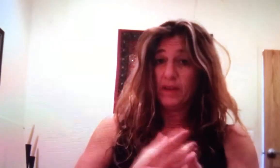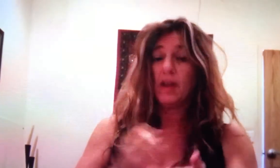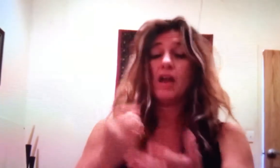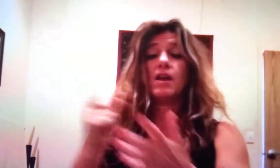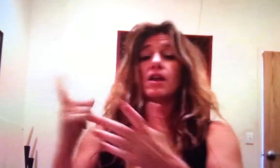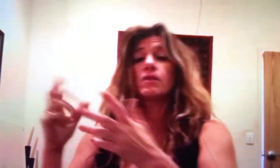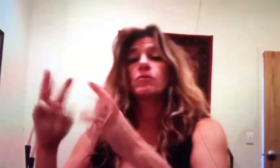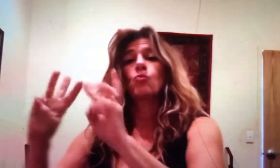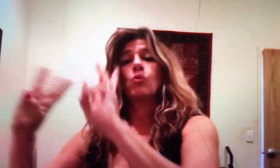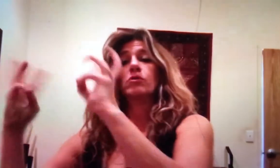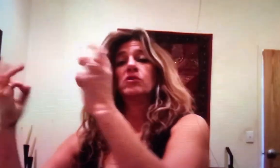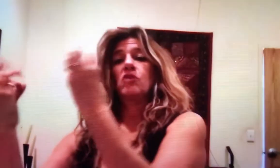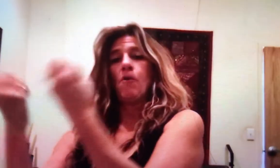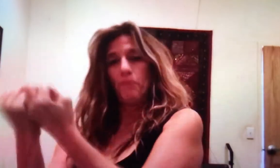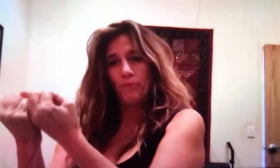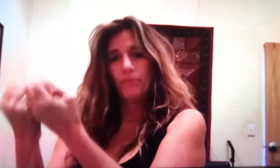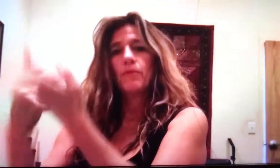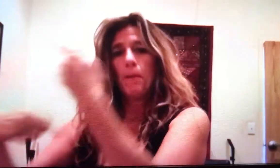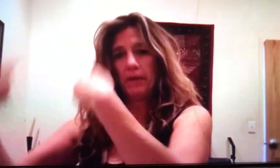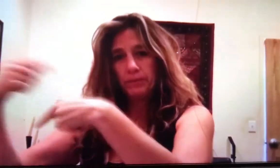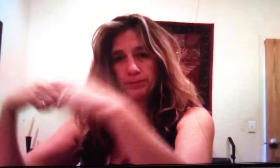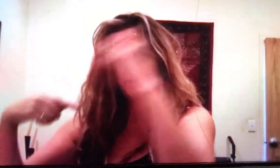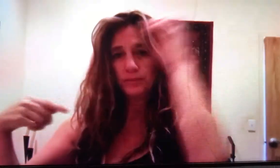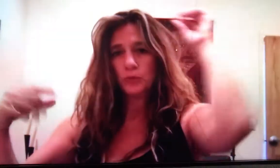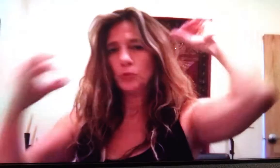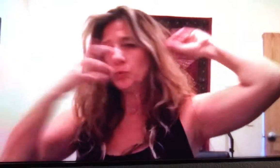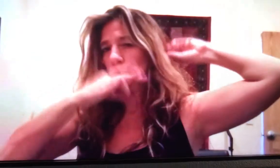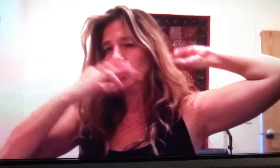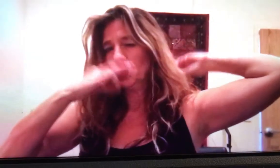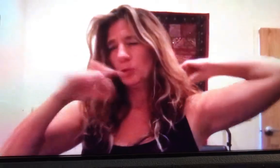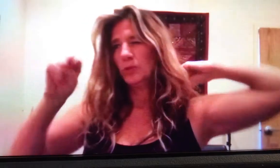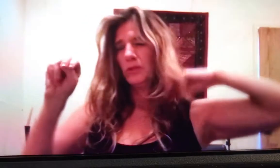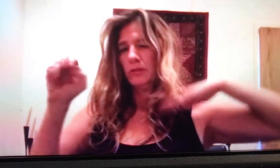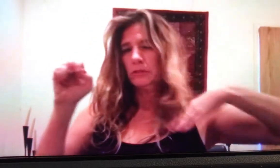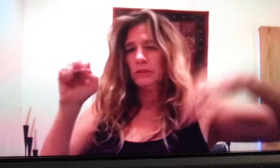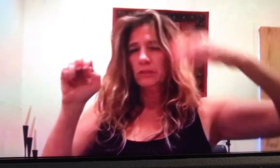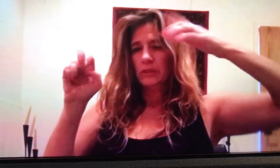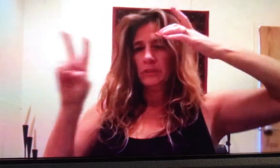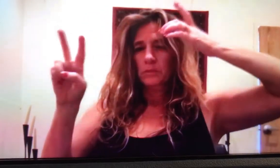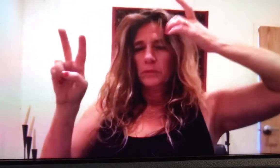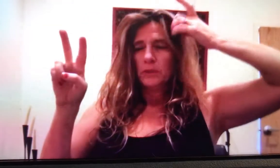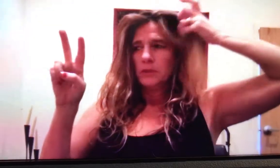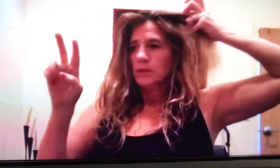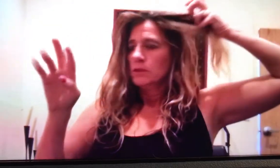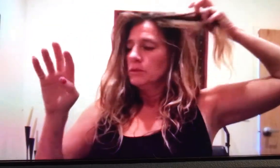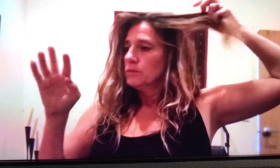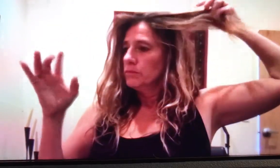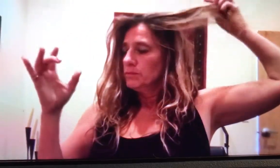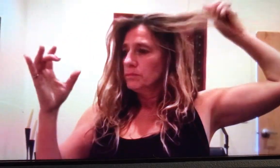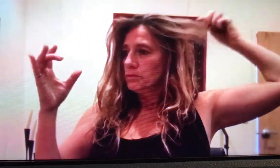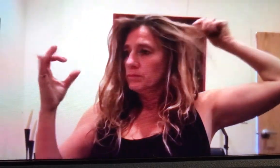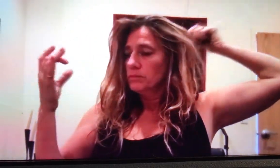be running weekly and the workshop that's upcoming. I think it's soon, November 18th, I think.